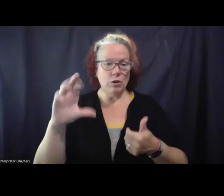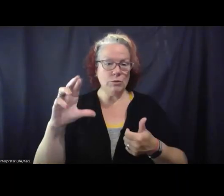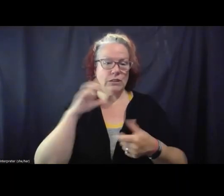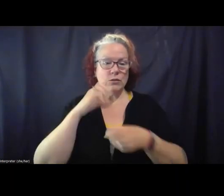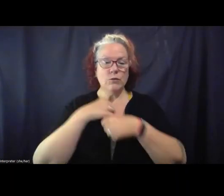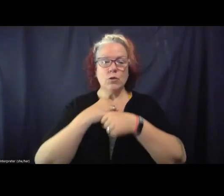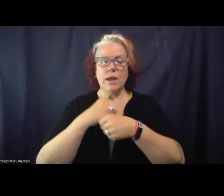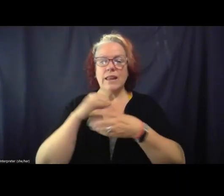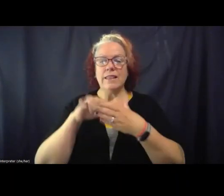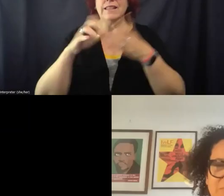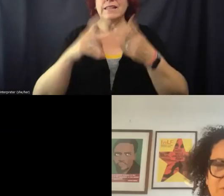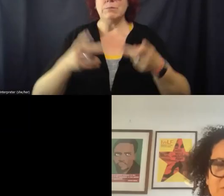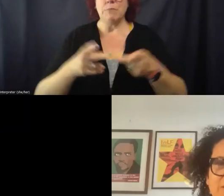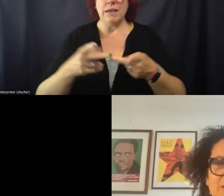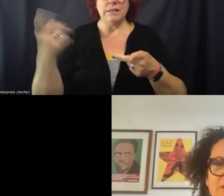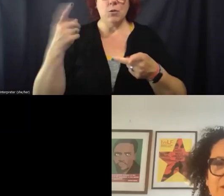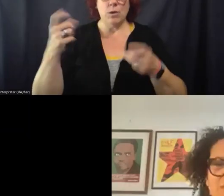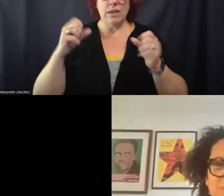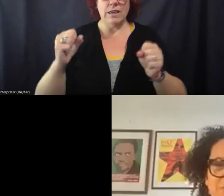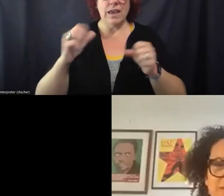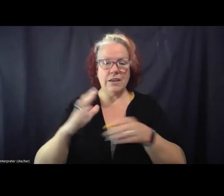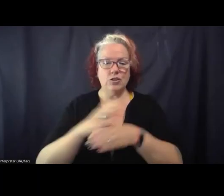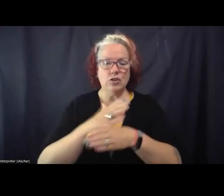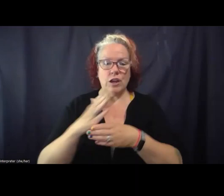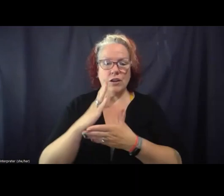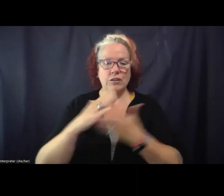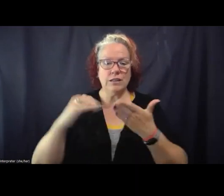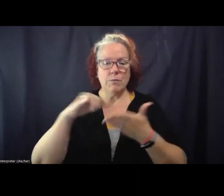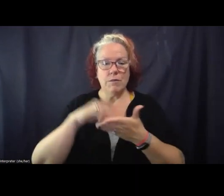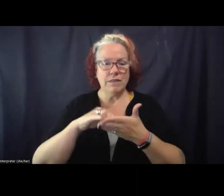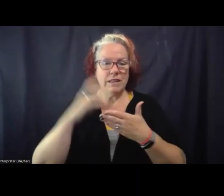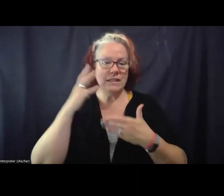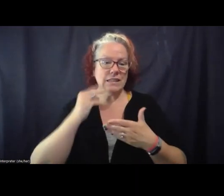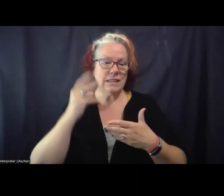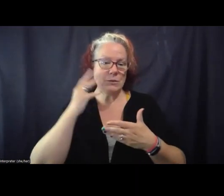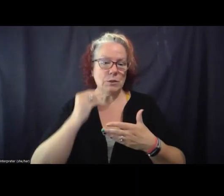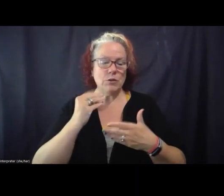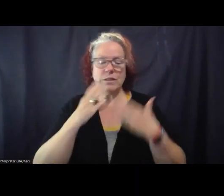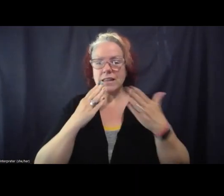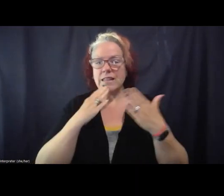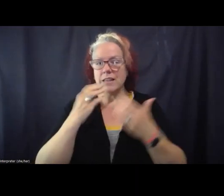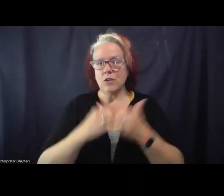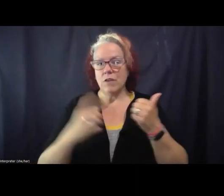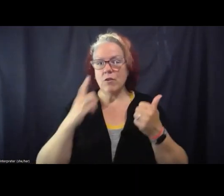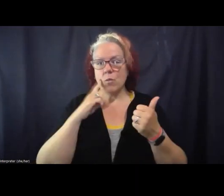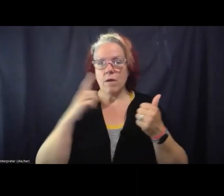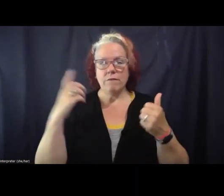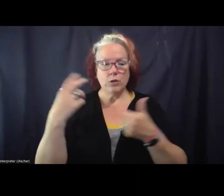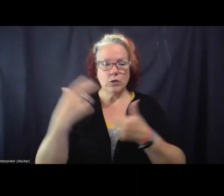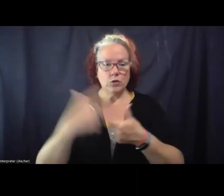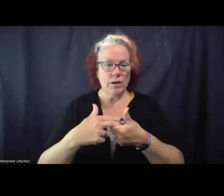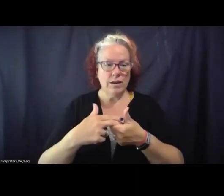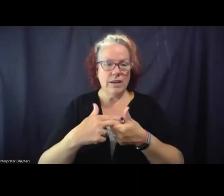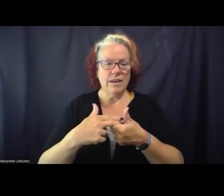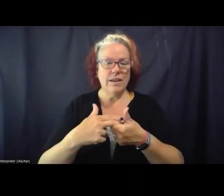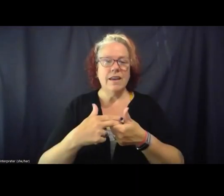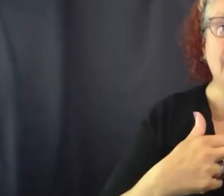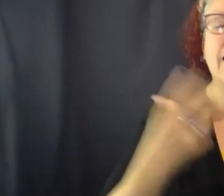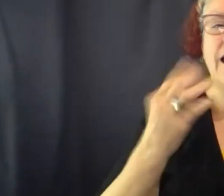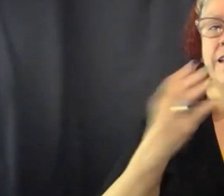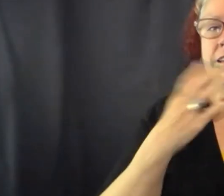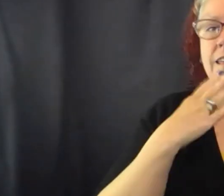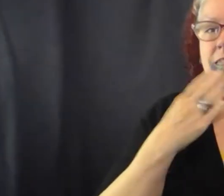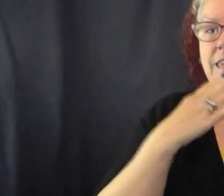space for us to share some of our experiences. And thanks to all of you for joining. And extra special thanks to